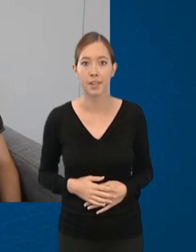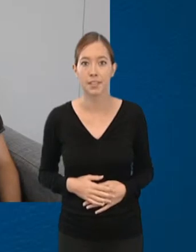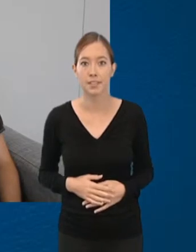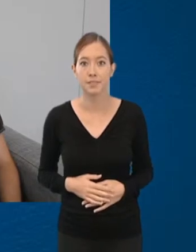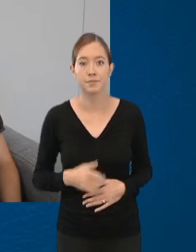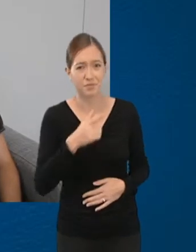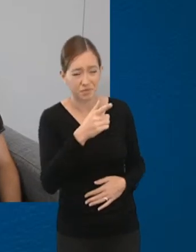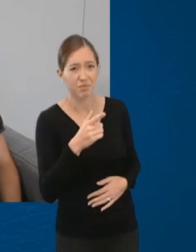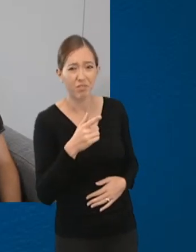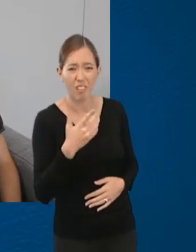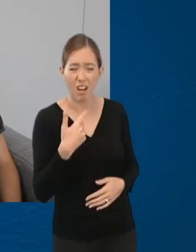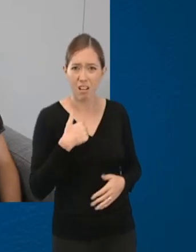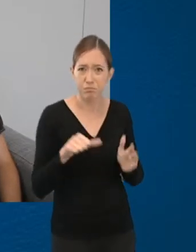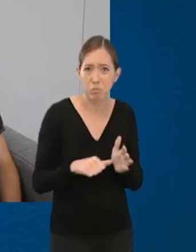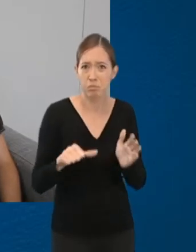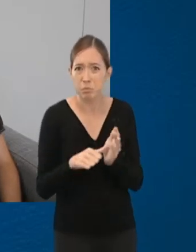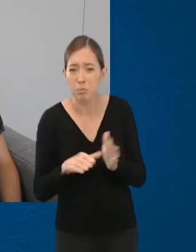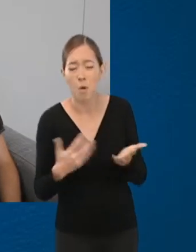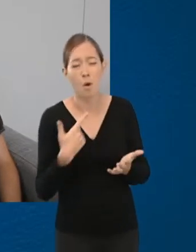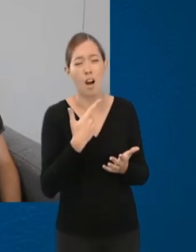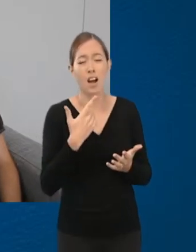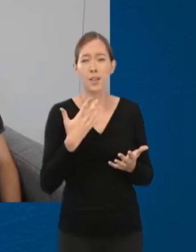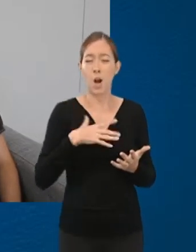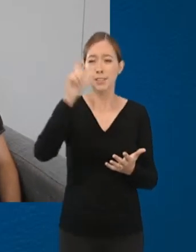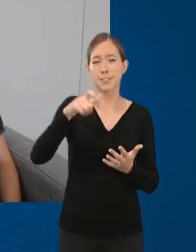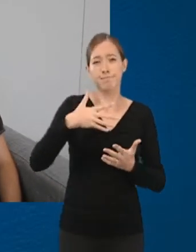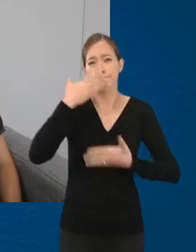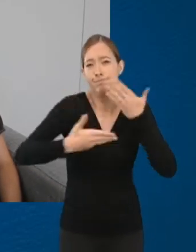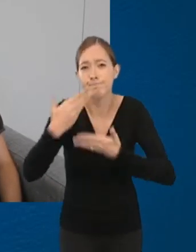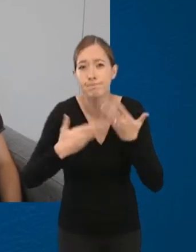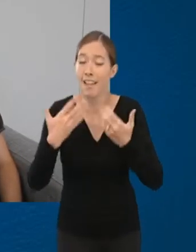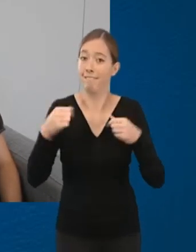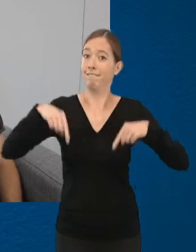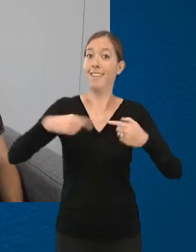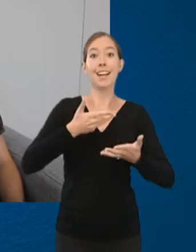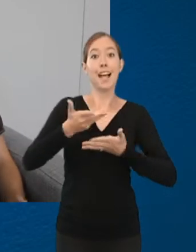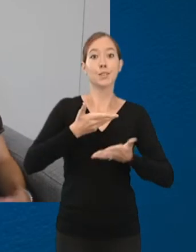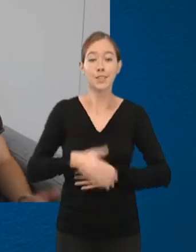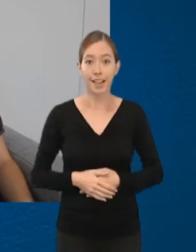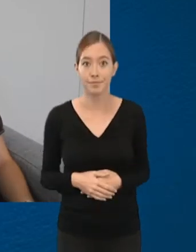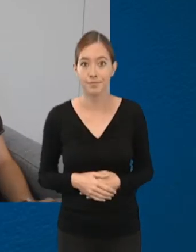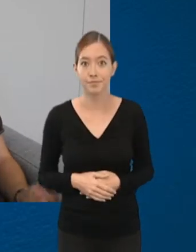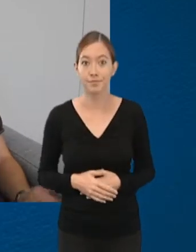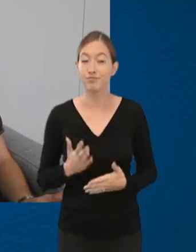having problems or you just really need somebody to talk to, there's counselling. Counselling is really just a service which is free,